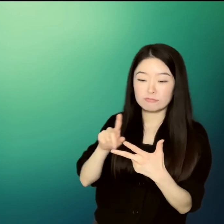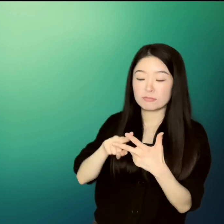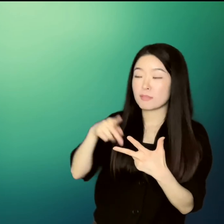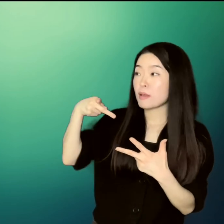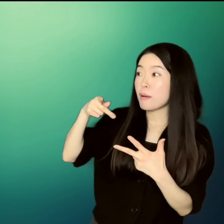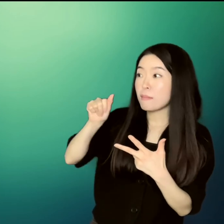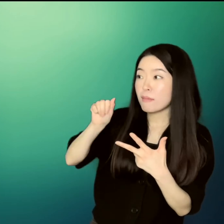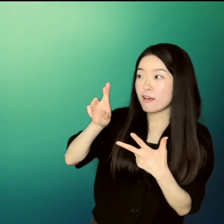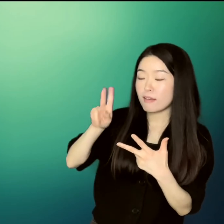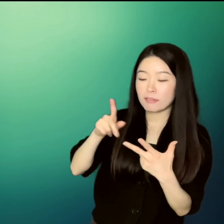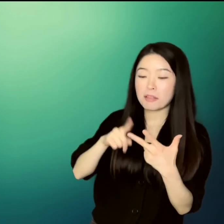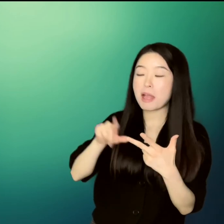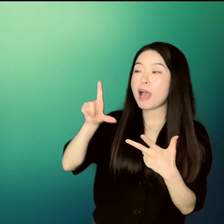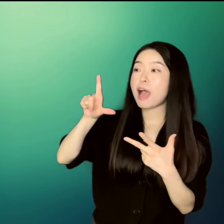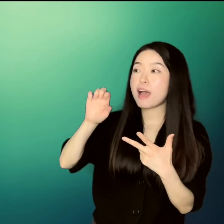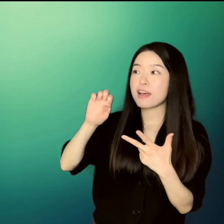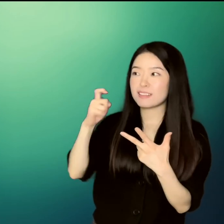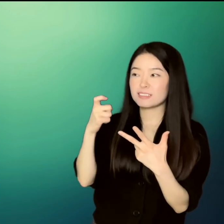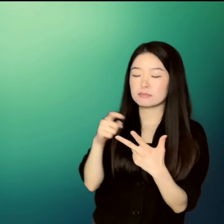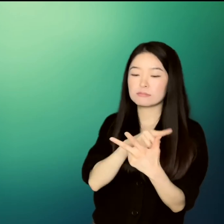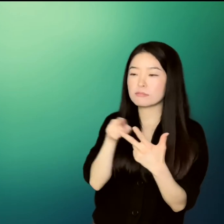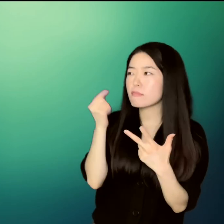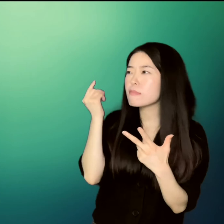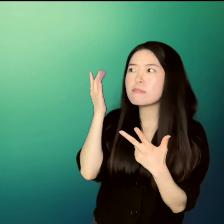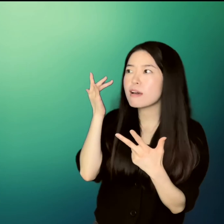and Lex. They're my favorite street names.